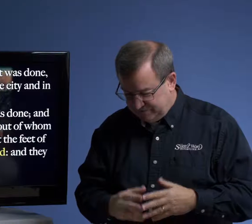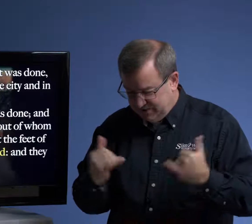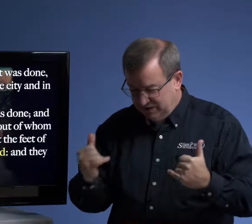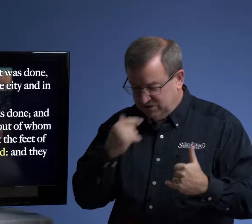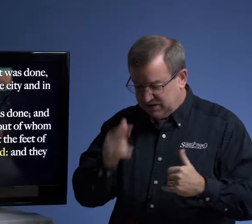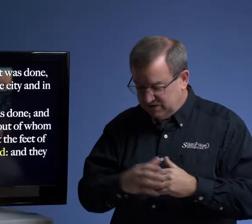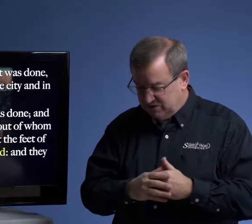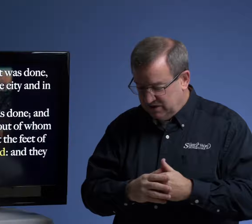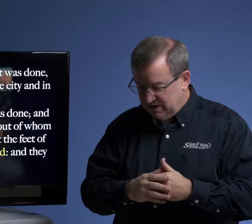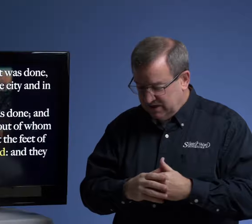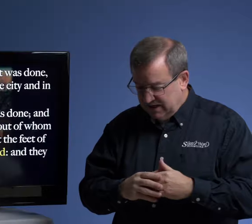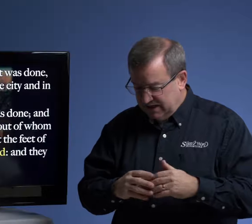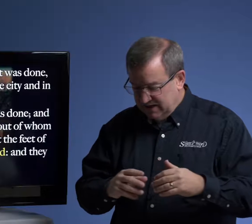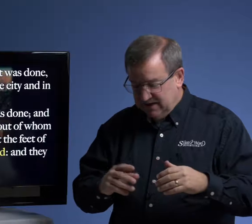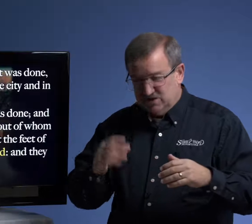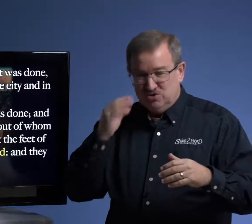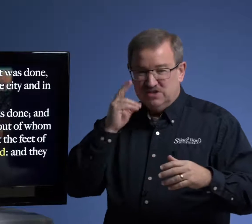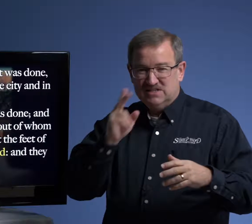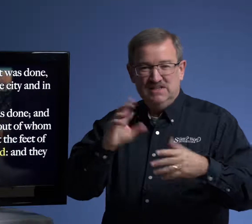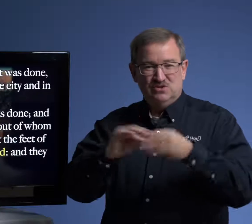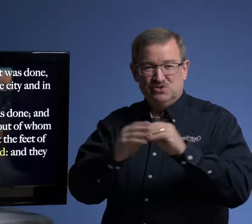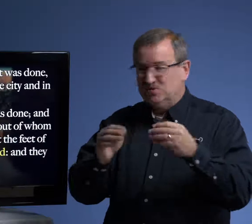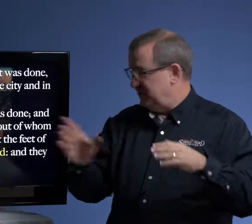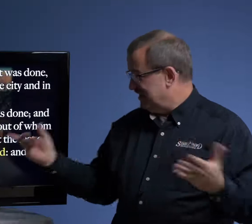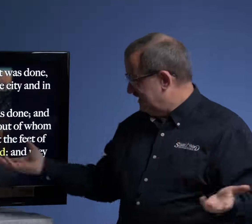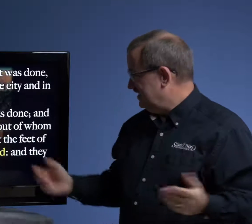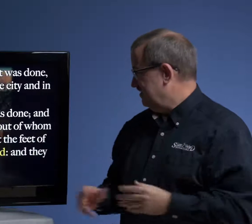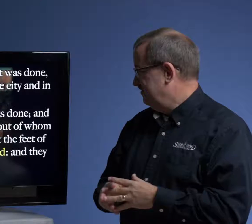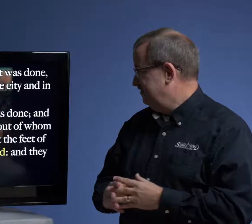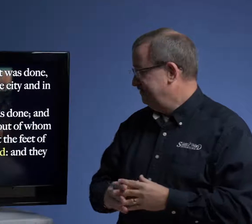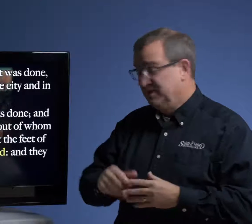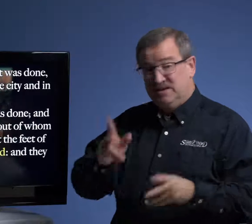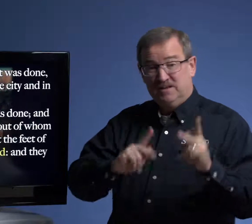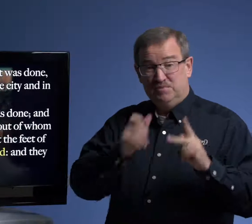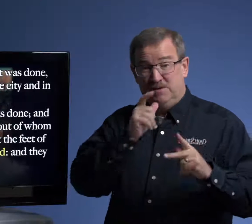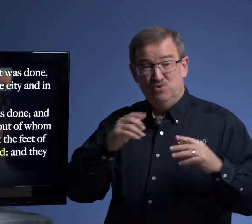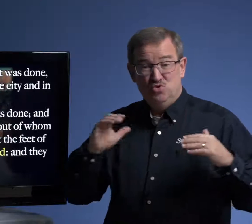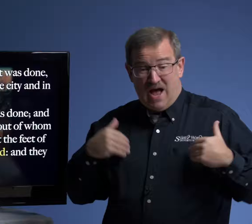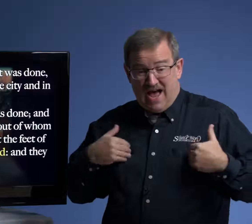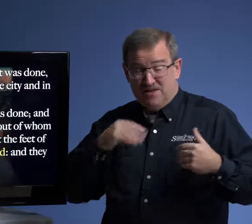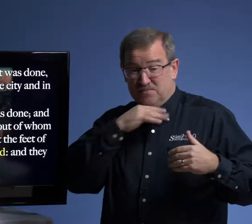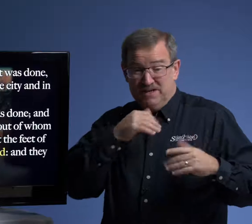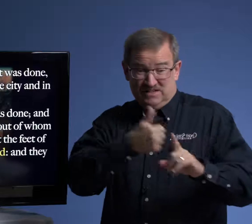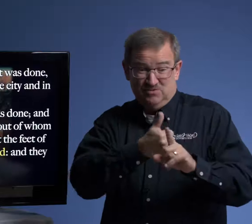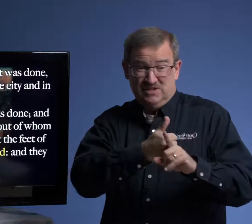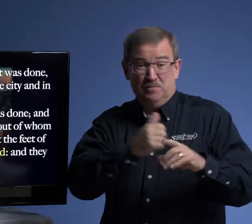Now I want to tell you, uh, you can see the story that's here. The people who had the pigs, it was their